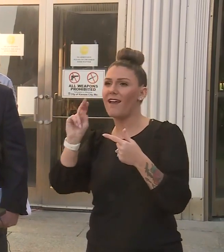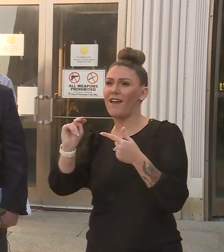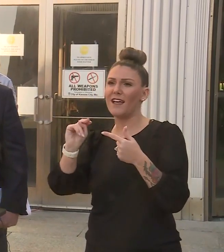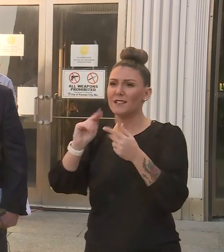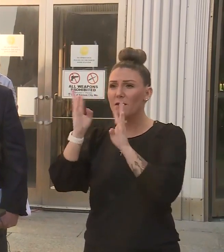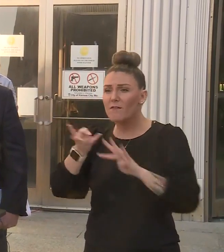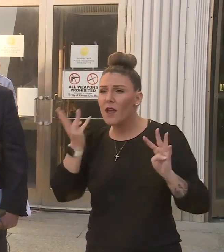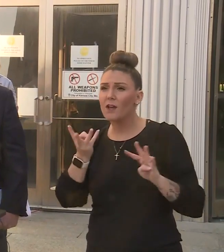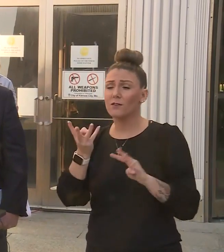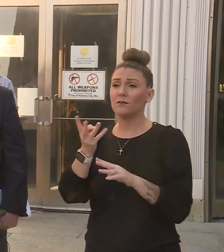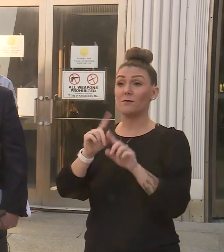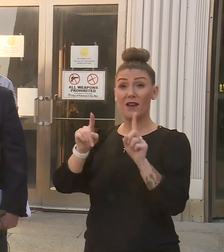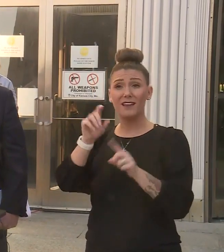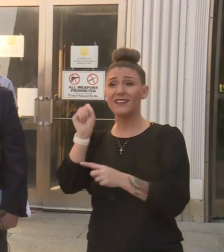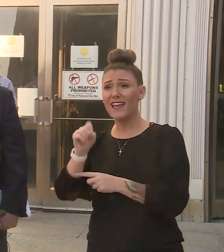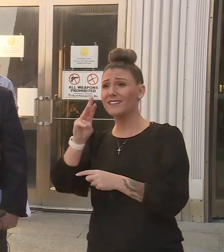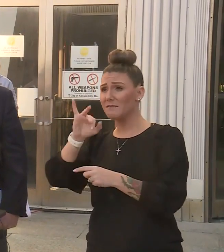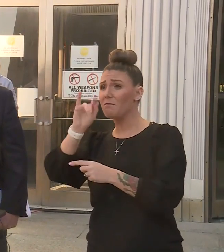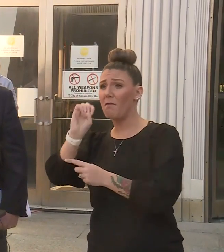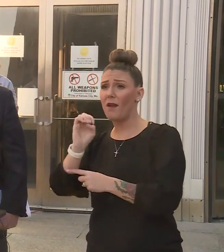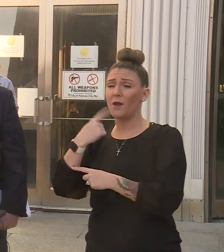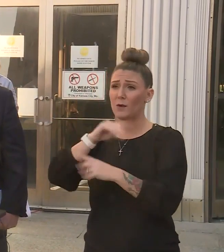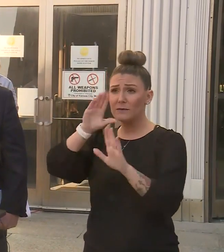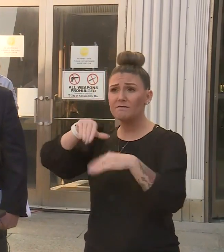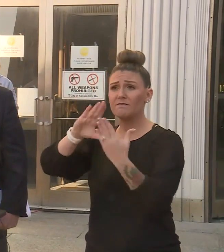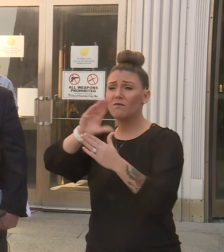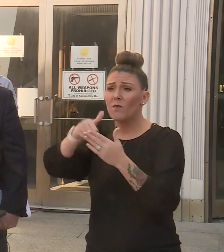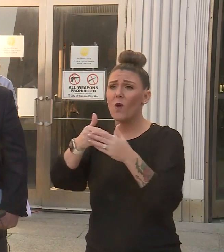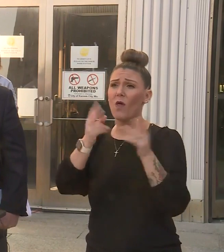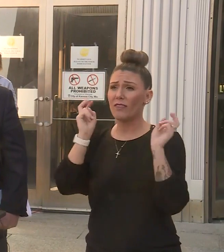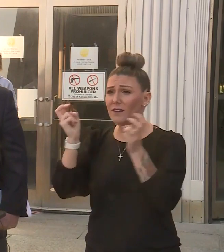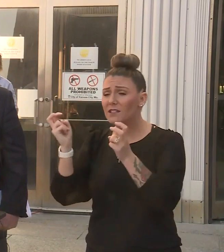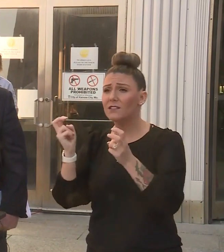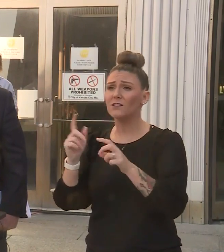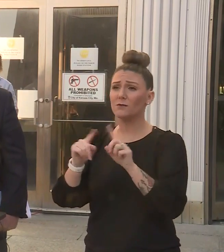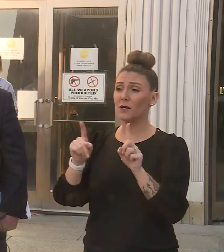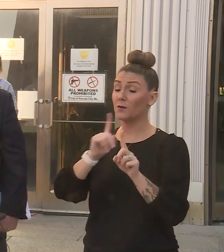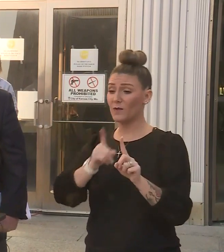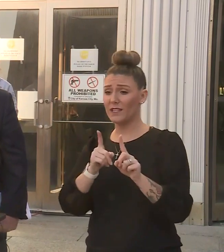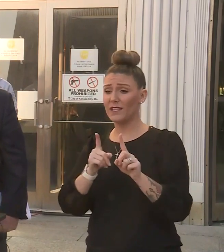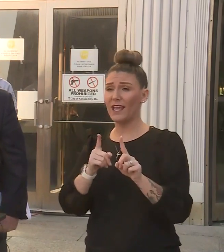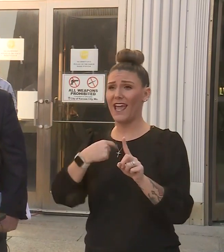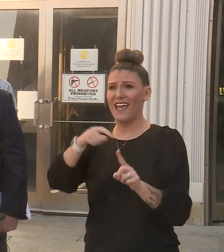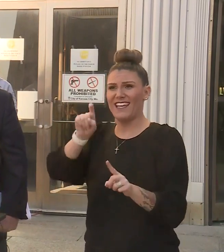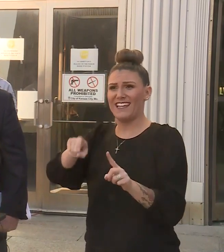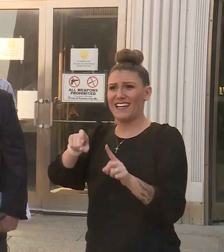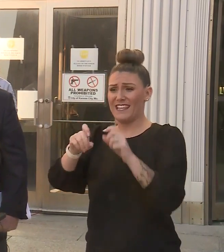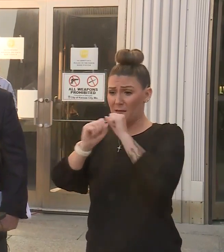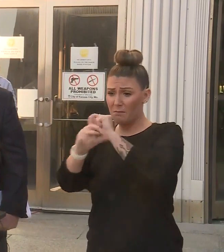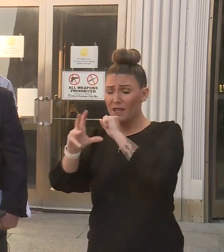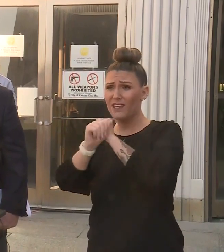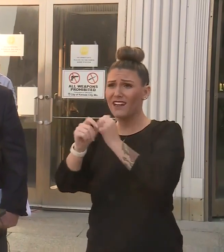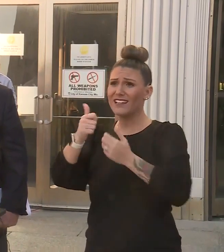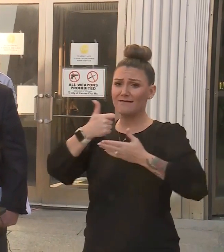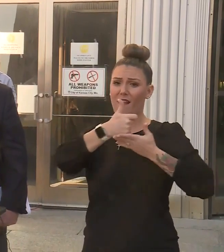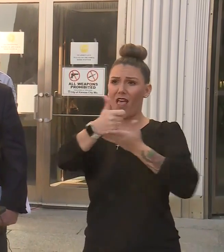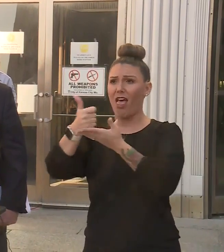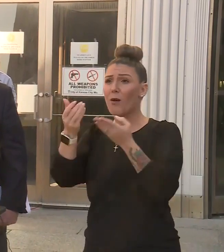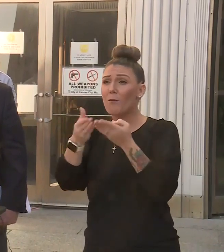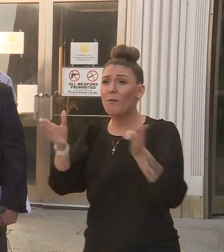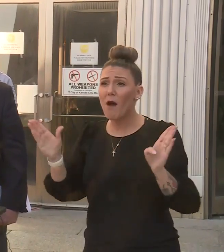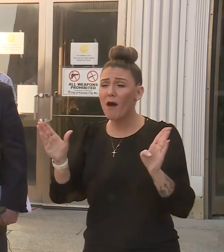But yes, Mike, we are addressing those issues. But really, I need the media to help the public